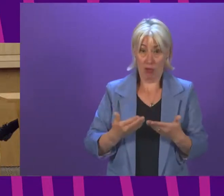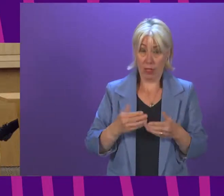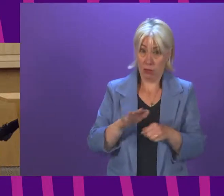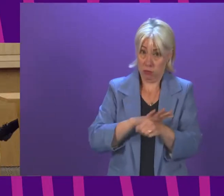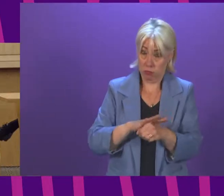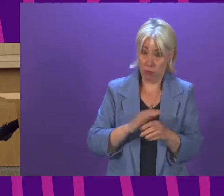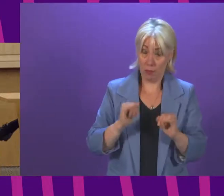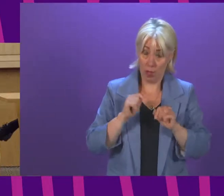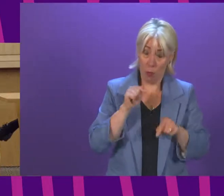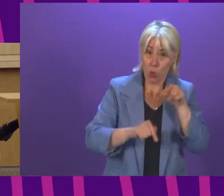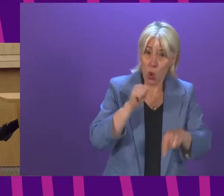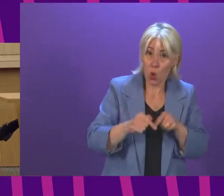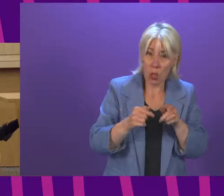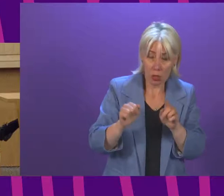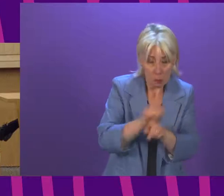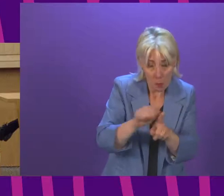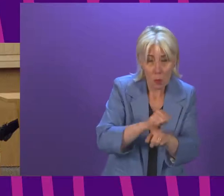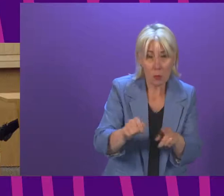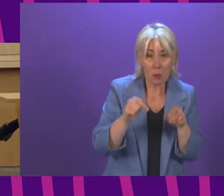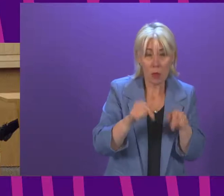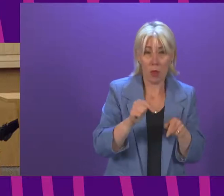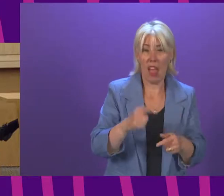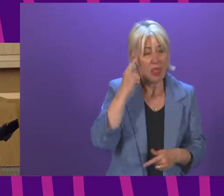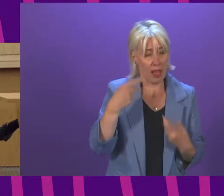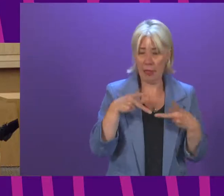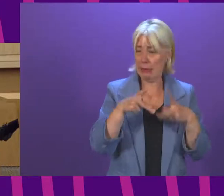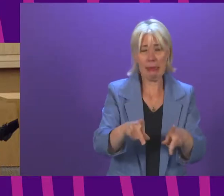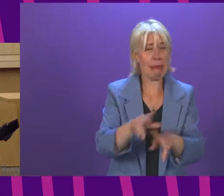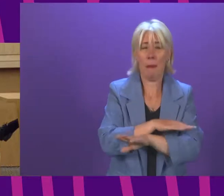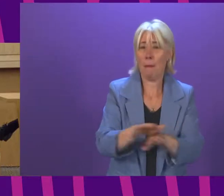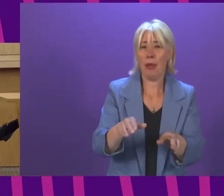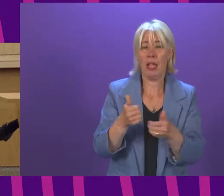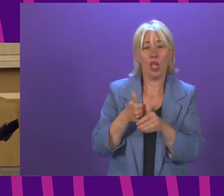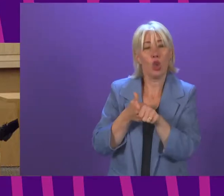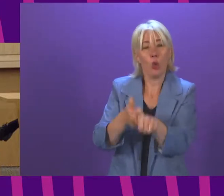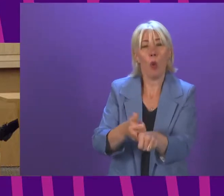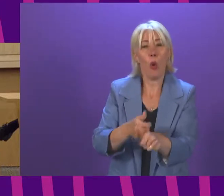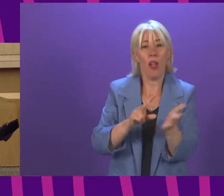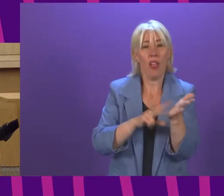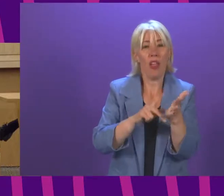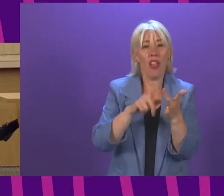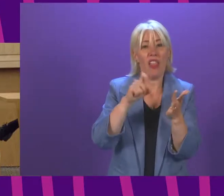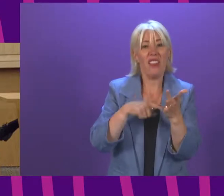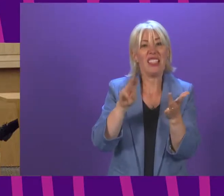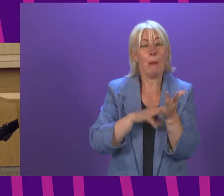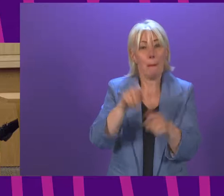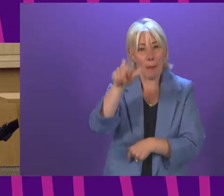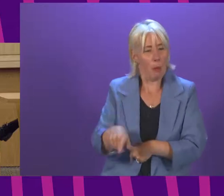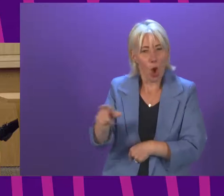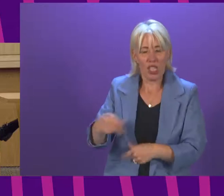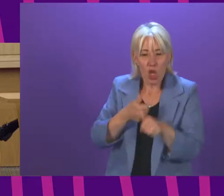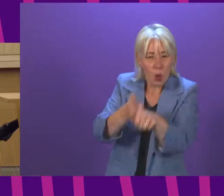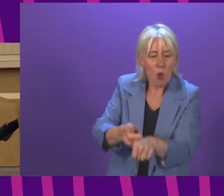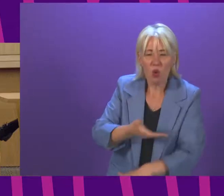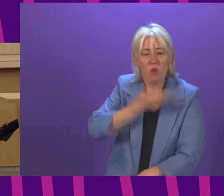and Petitions Committee, it is my conclusion that the system does little to support the victim in their search for justice. There are many agencies with a